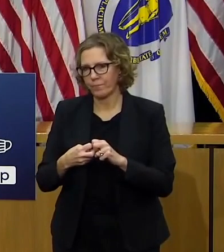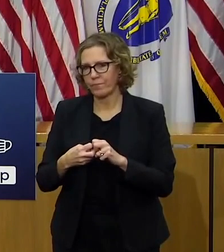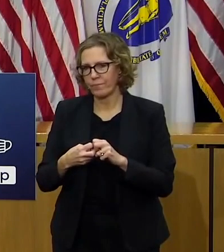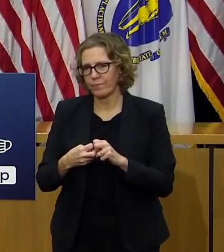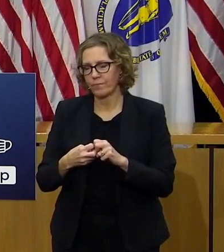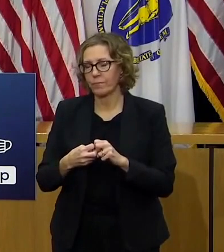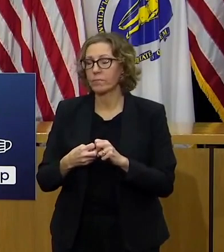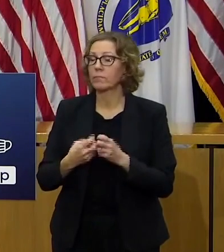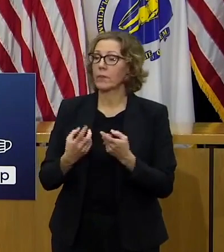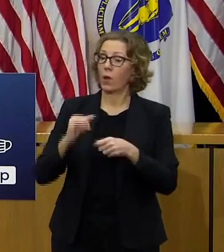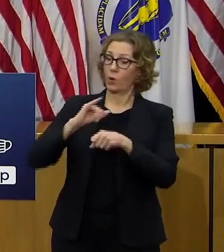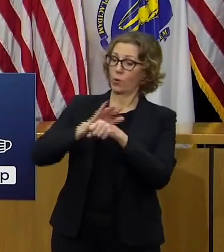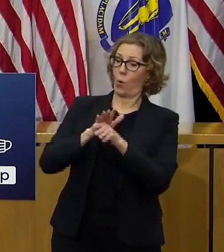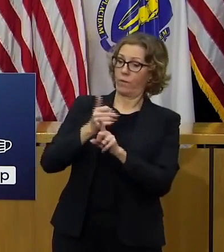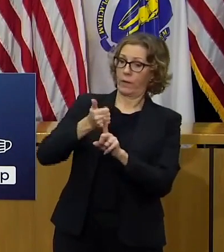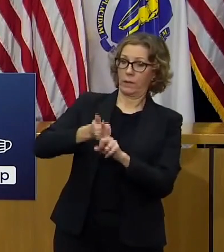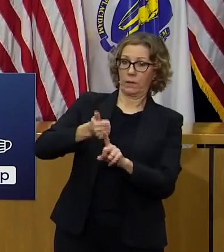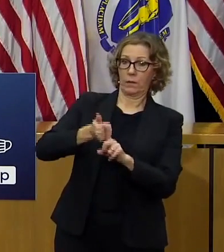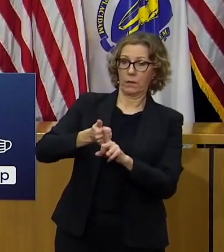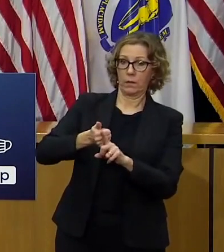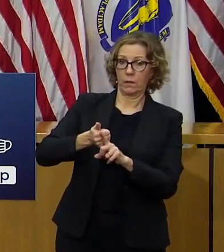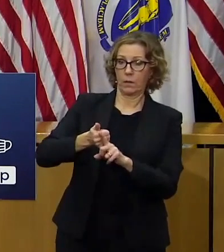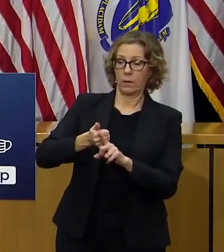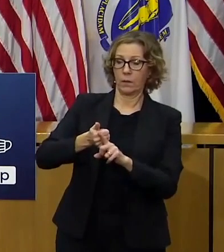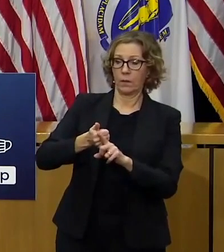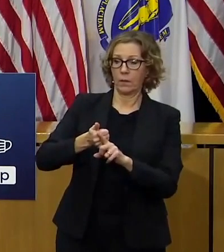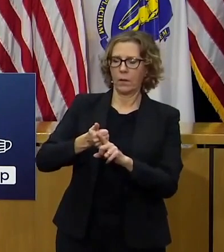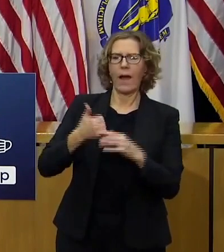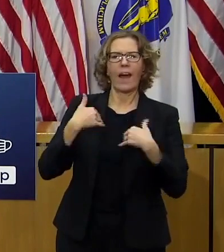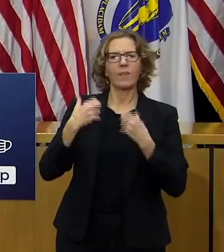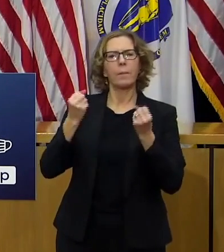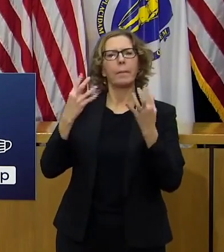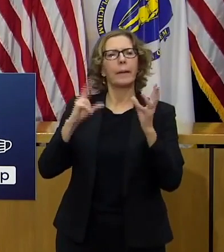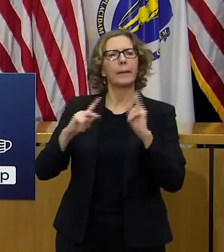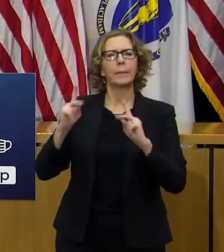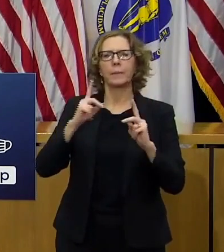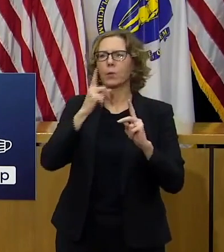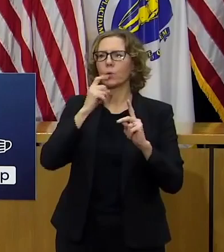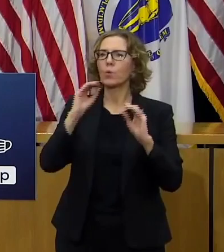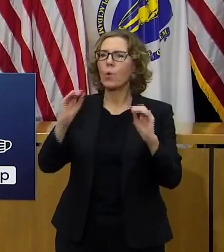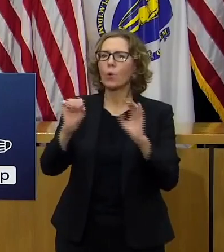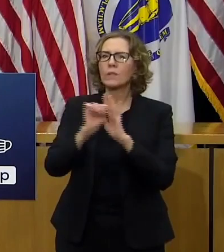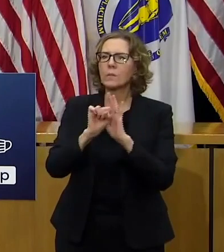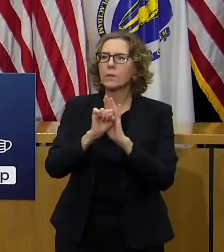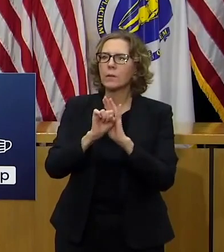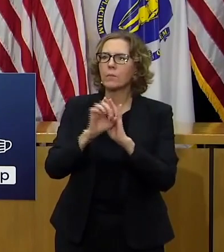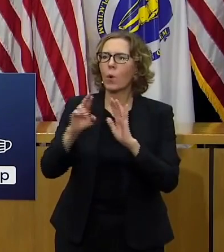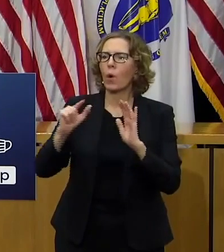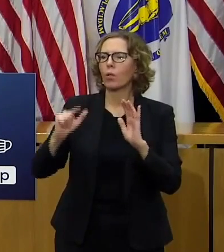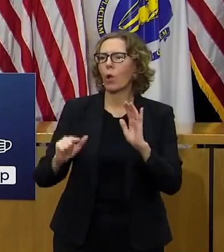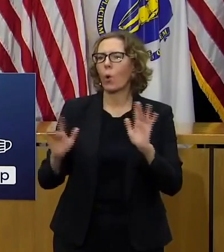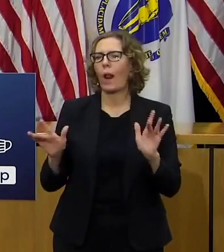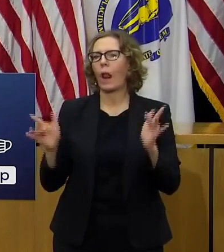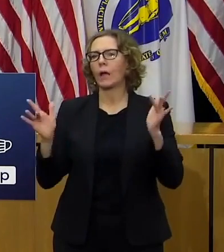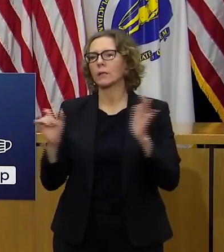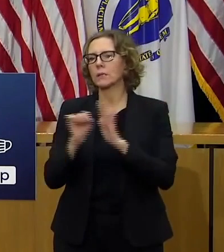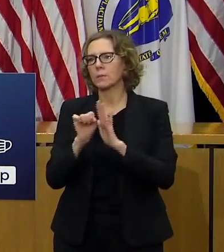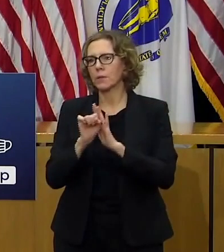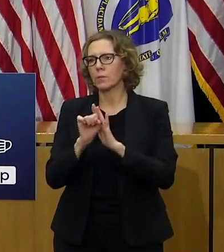remains either low symptom or asymptomatic for many of the people who get it even though they are contagious